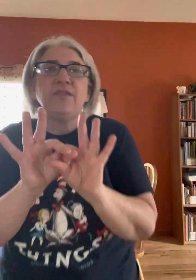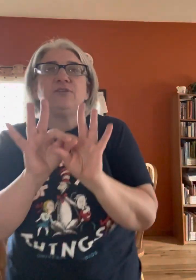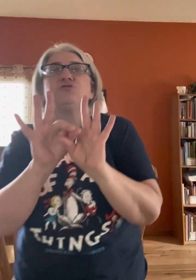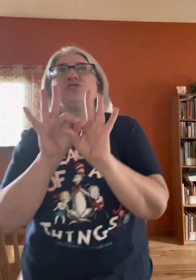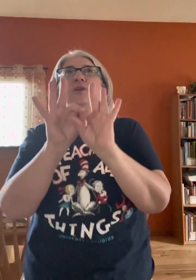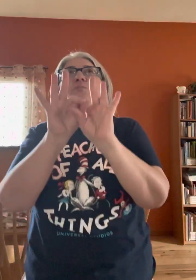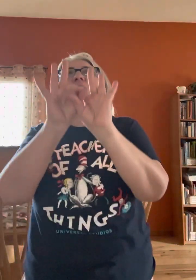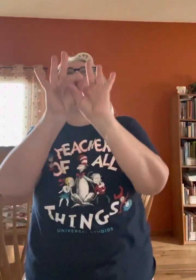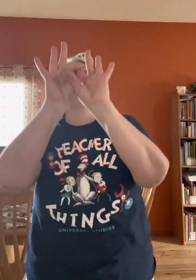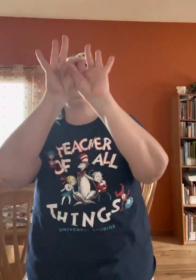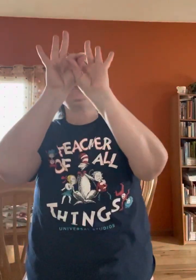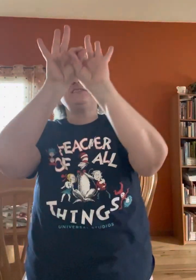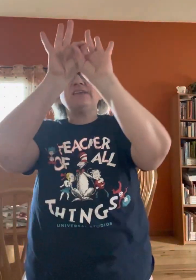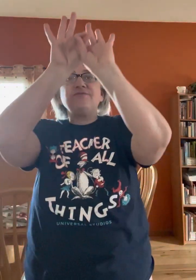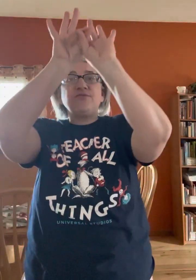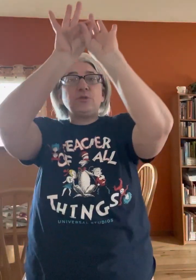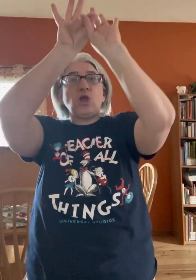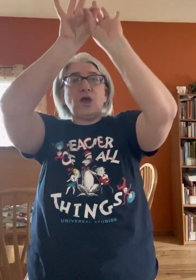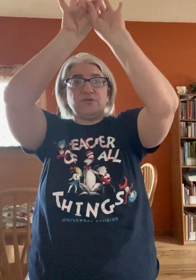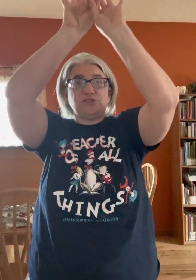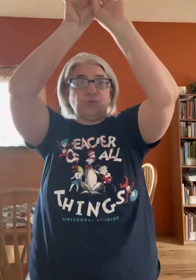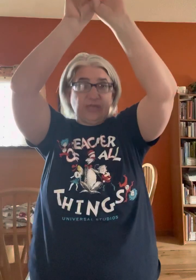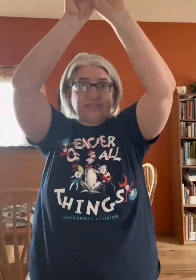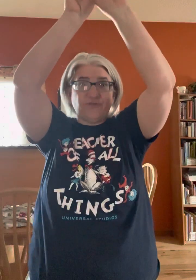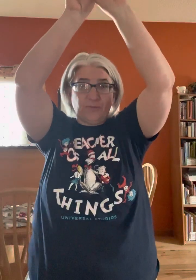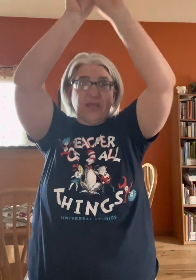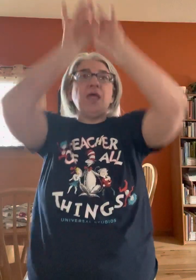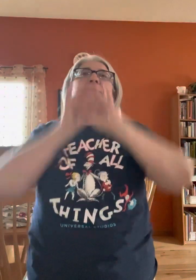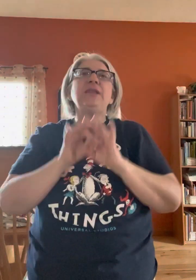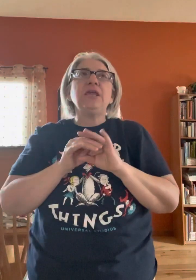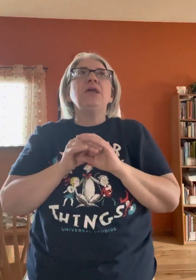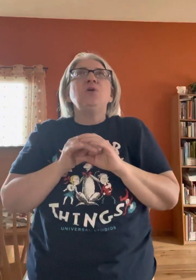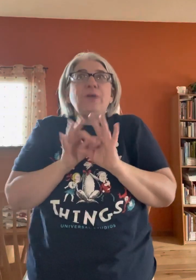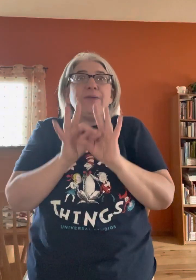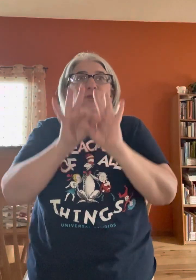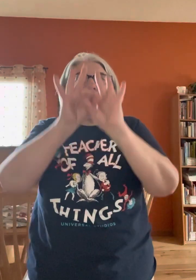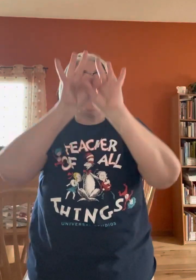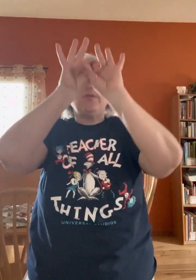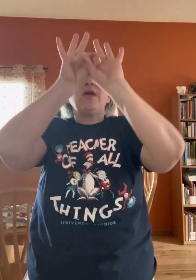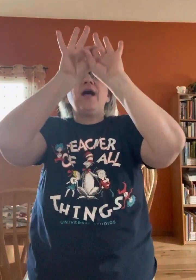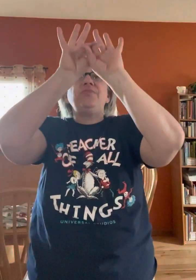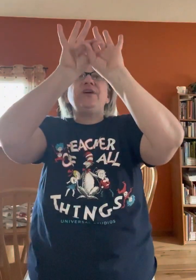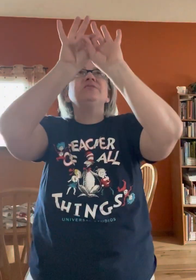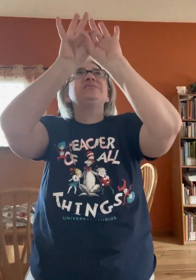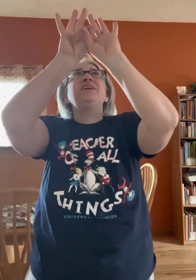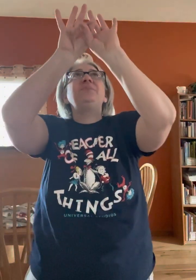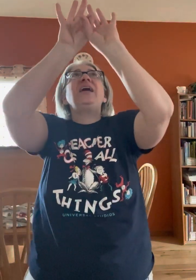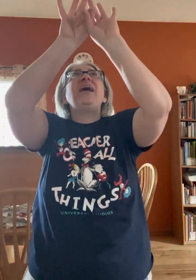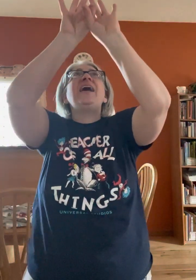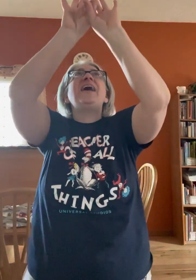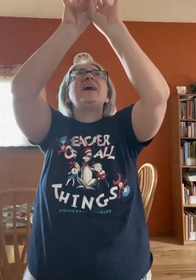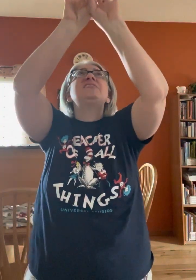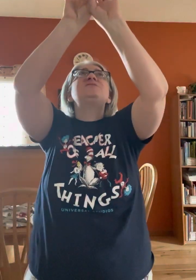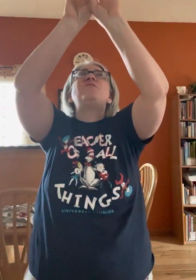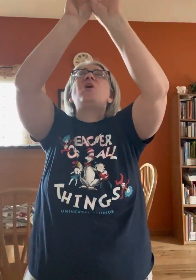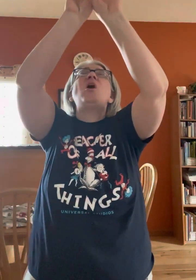then you're just going to put them up. This is the sign for belong. There's a place for me. Meaning, we belong with God. There's a place for